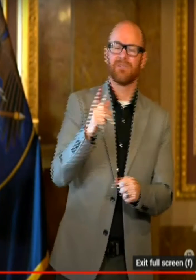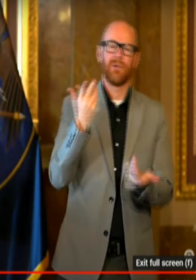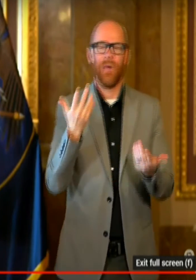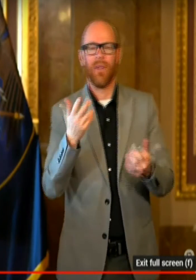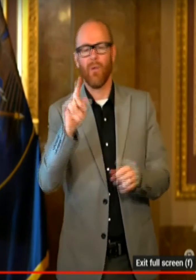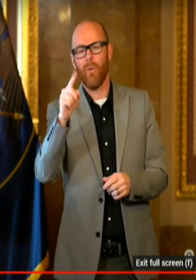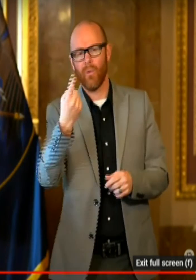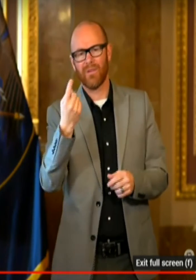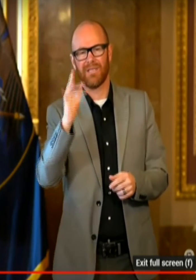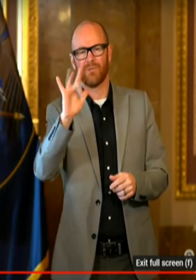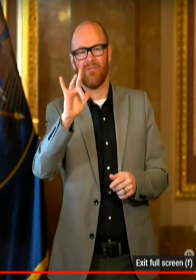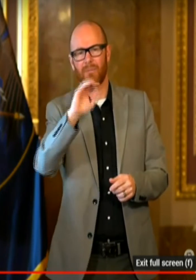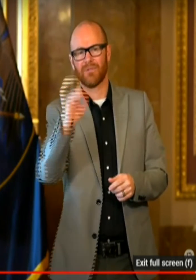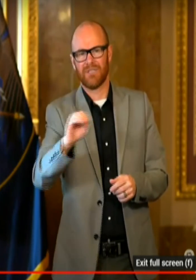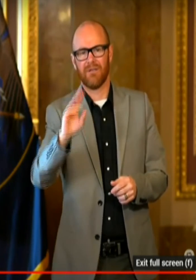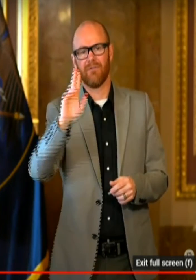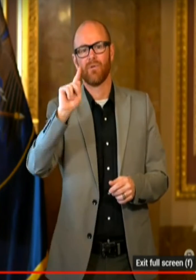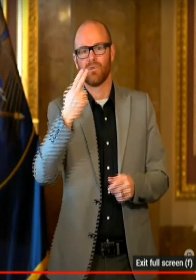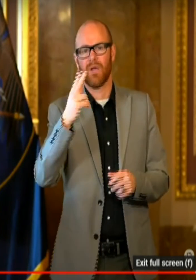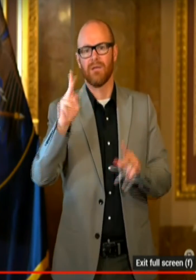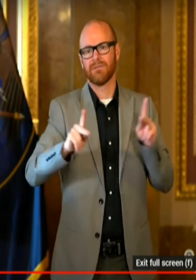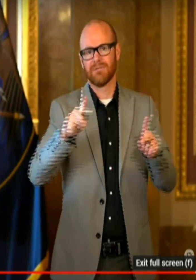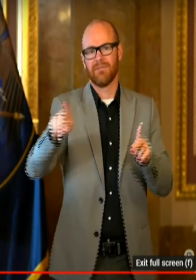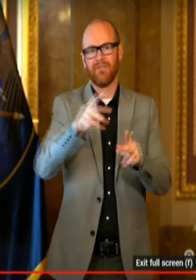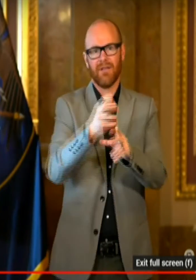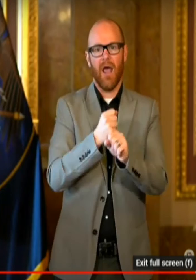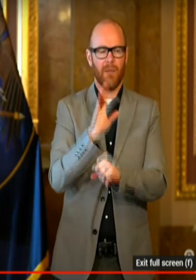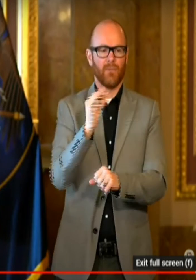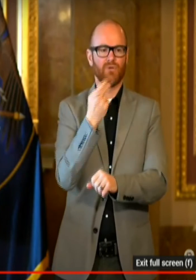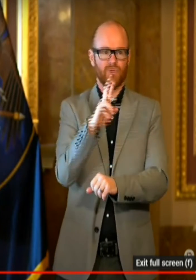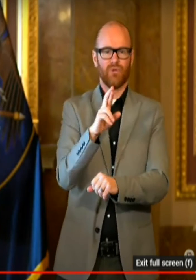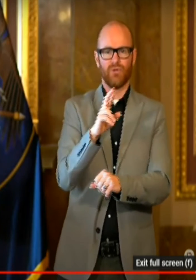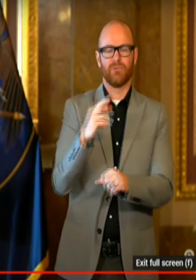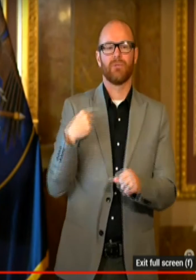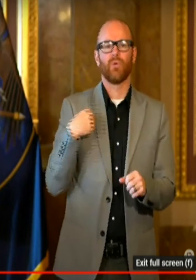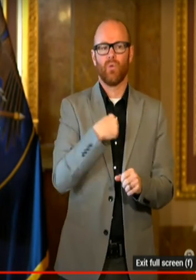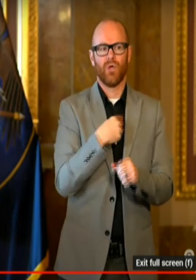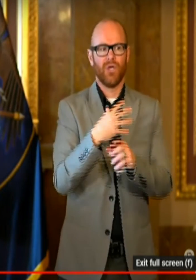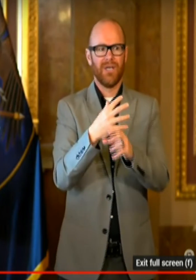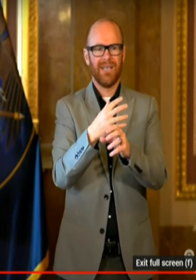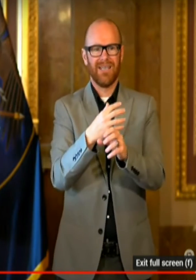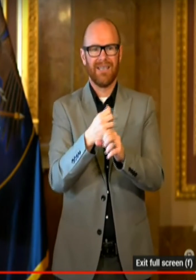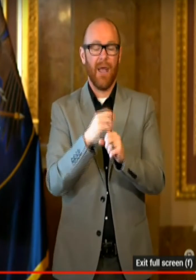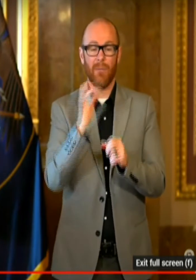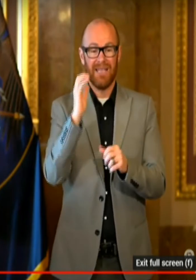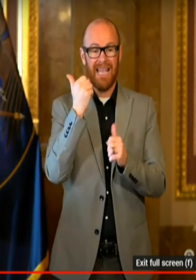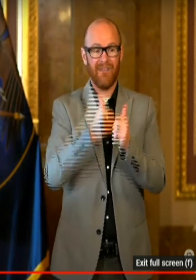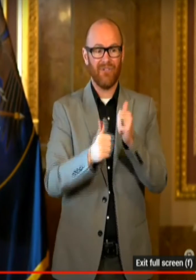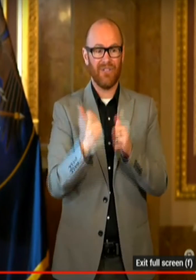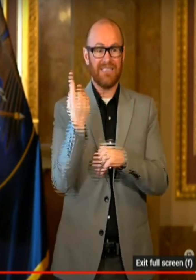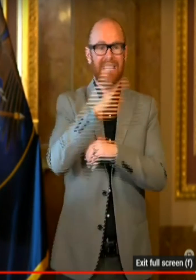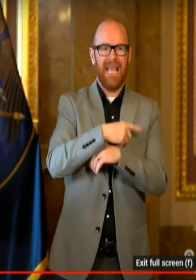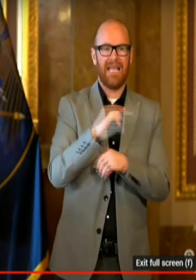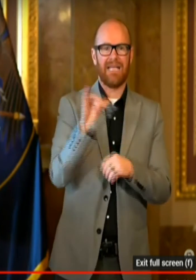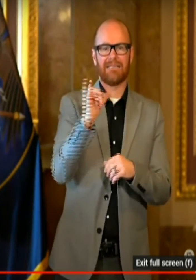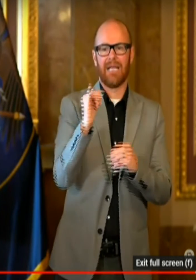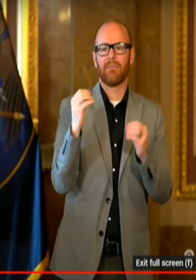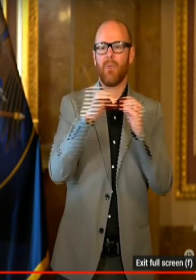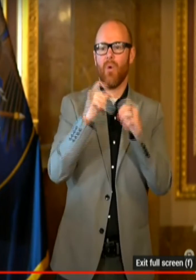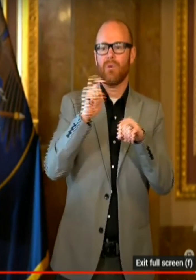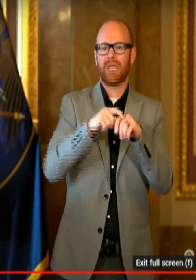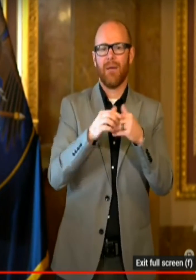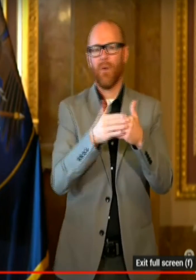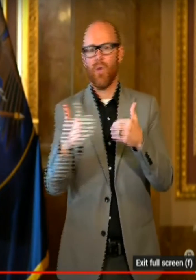25% or so of Utahns have gotten a booster. Yeah. And we're getting months... Every day is like more time away from when they first got vaccinated.